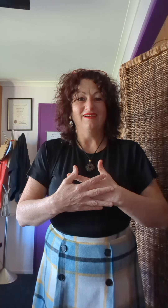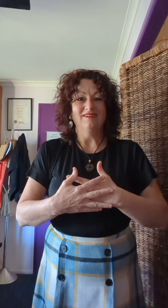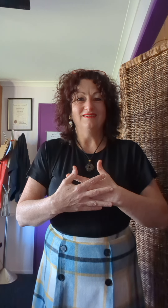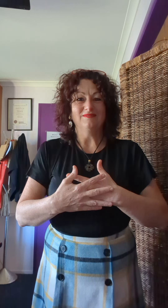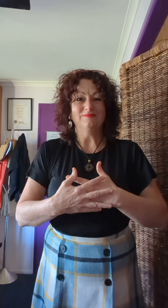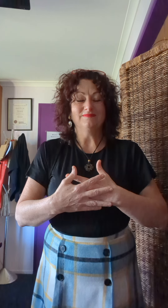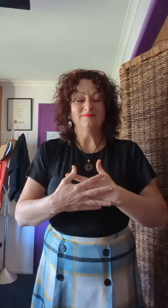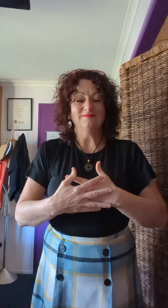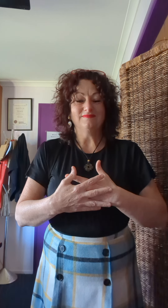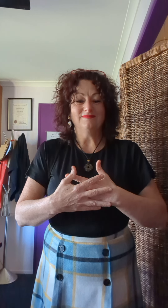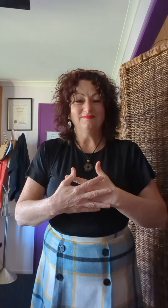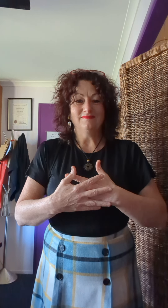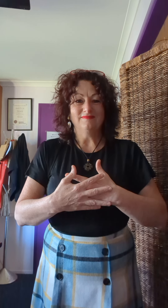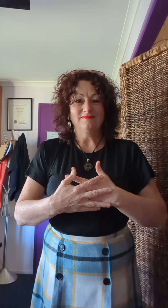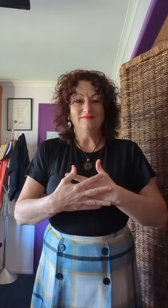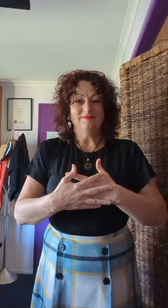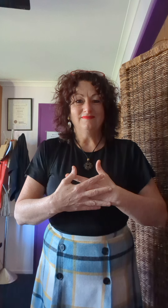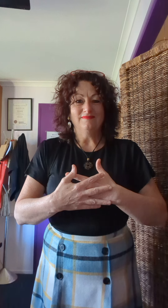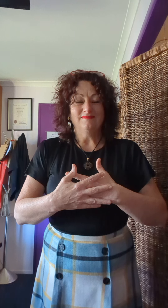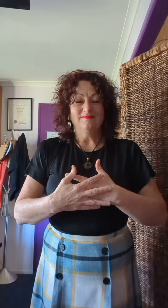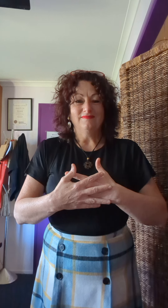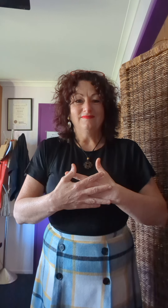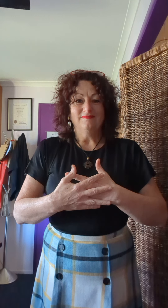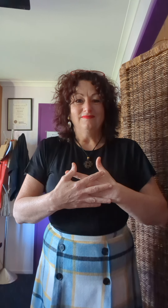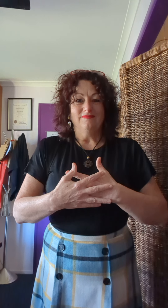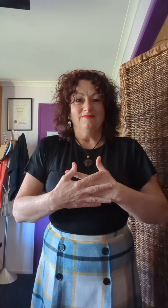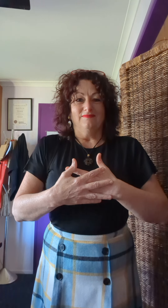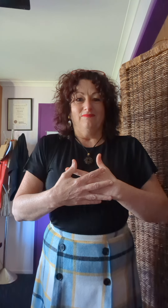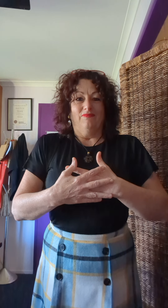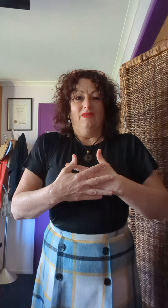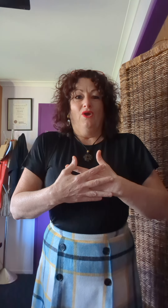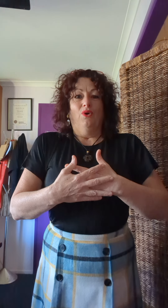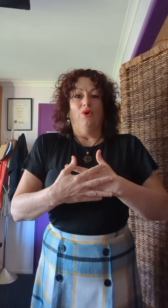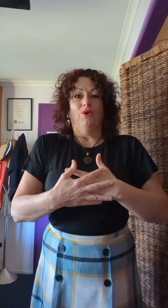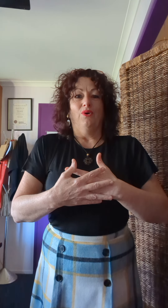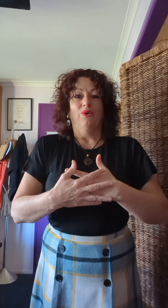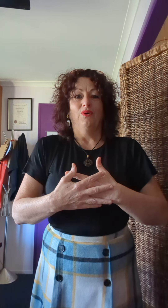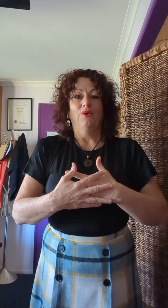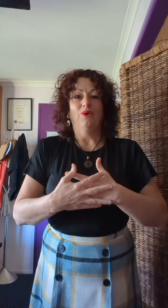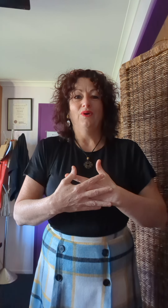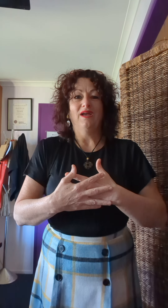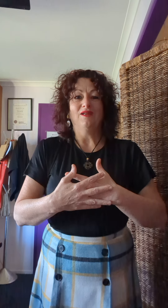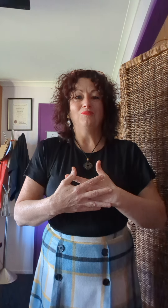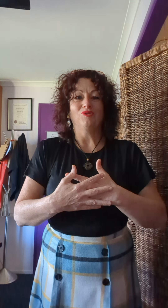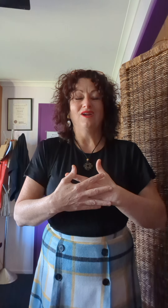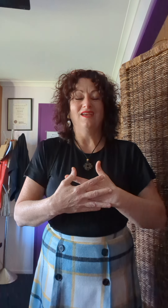and breathe,